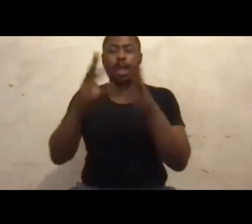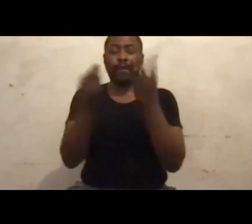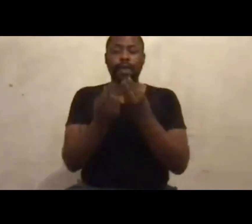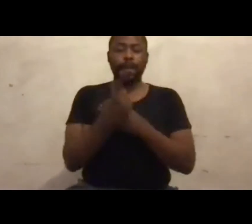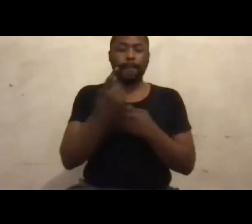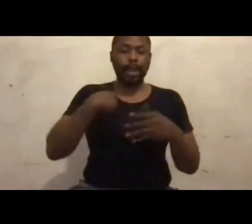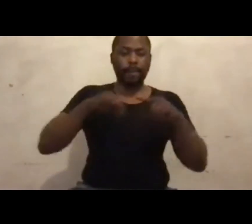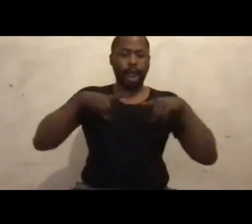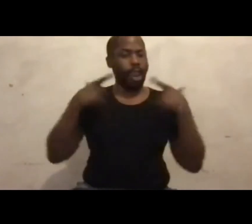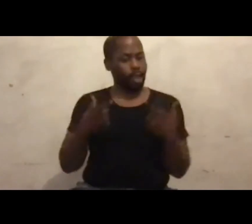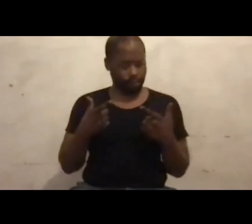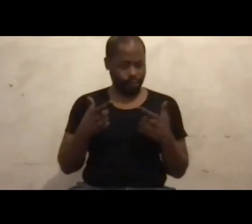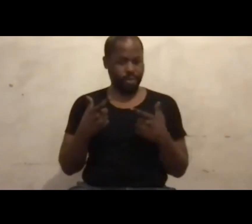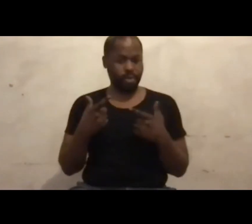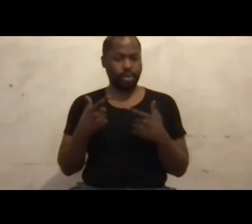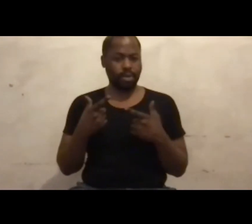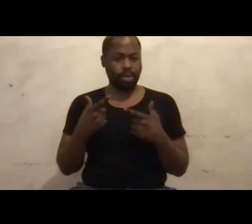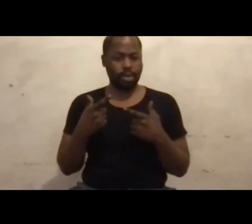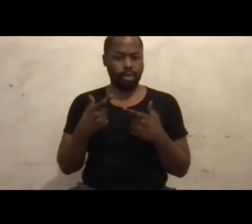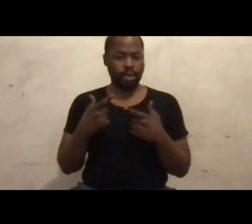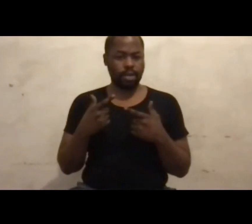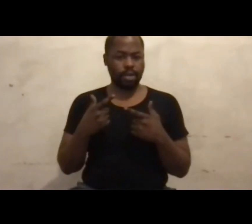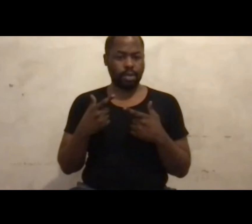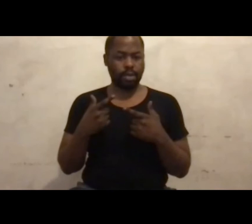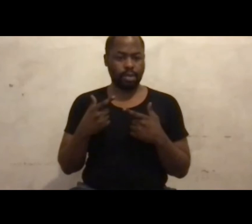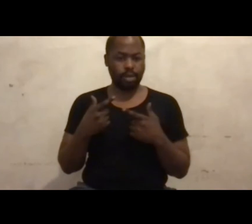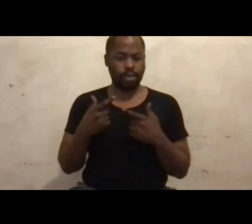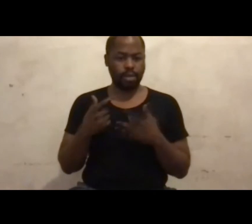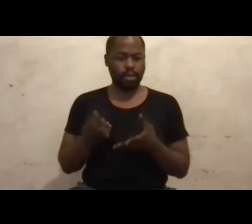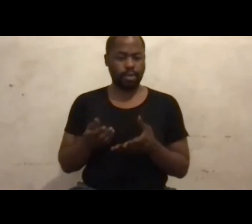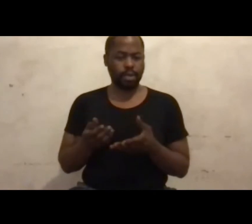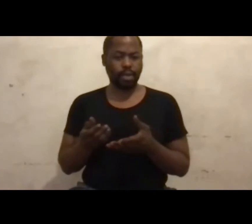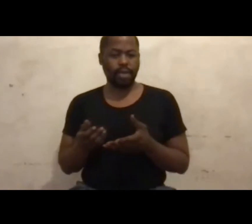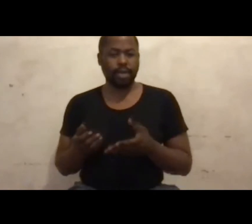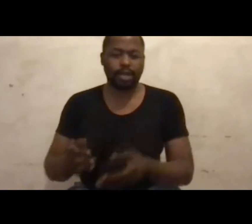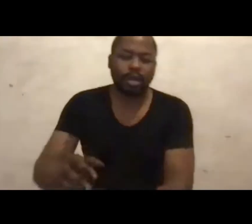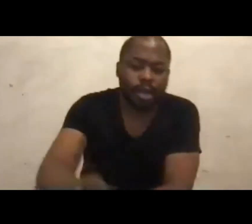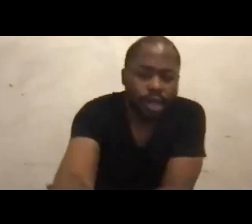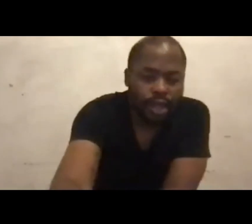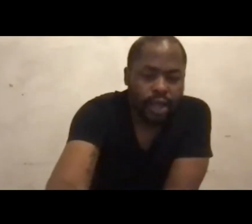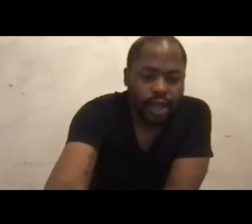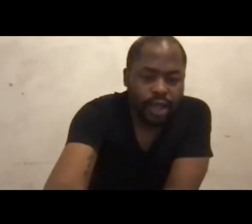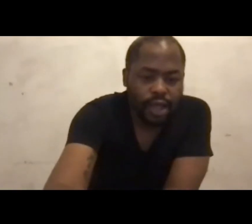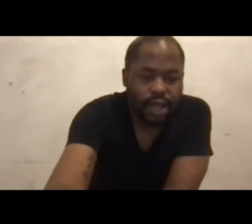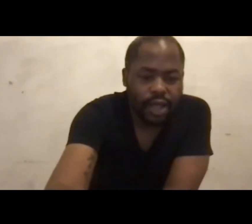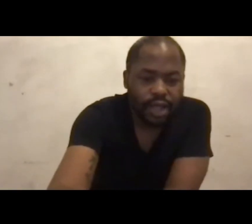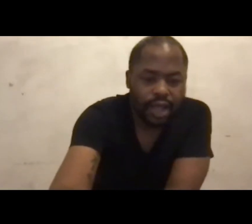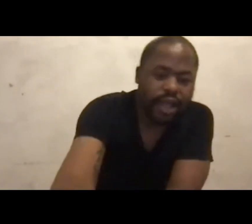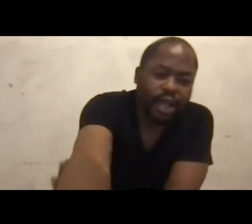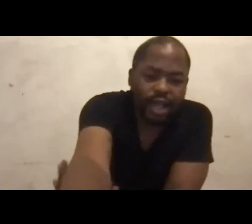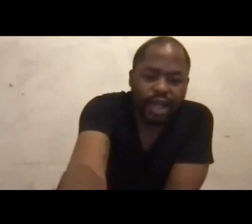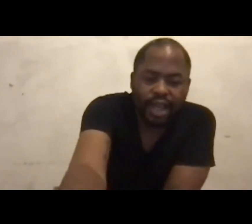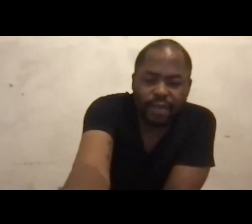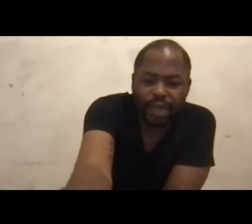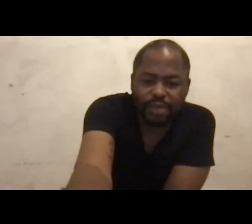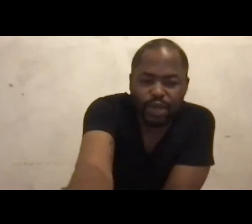doing things. I then wrote Mastering the Art of Self-Motivation in 2017, which I also